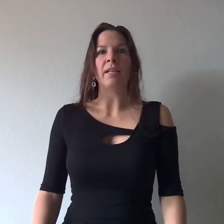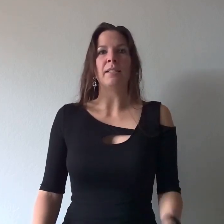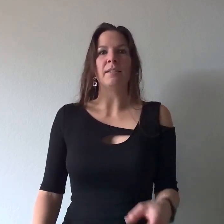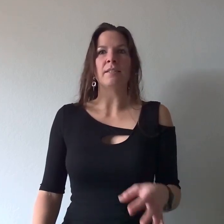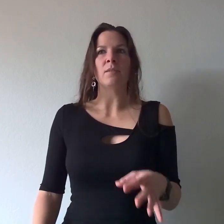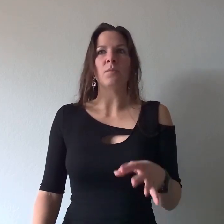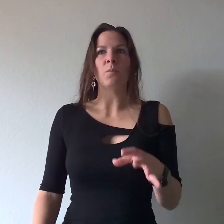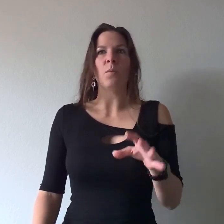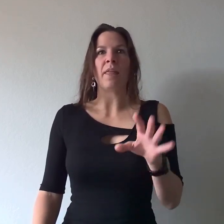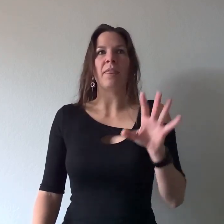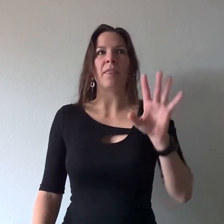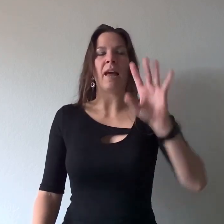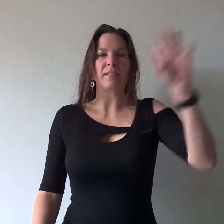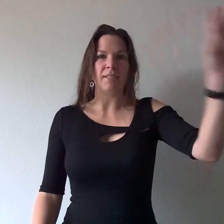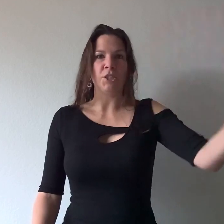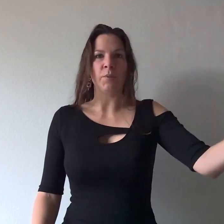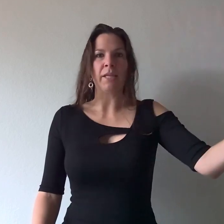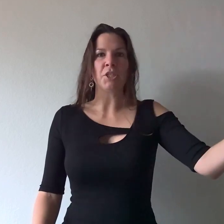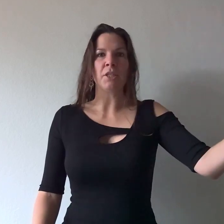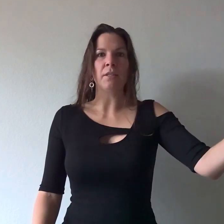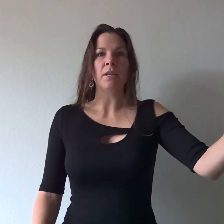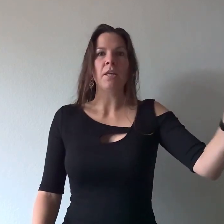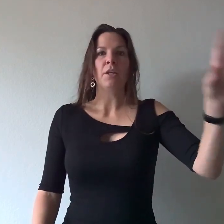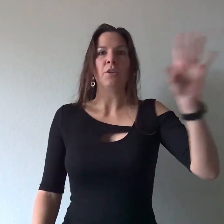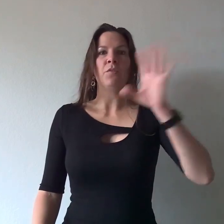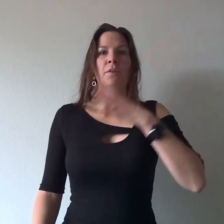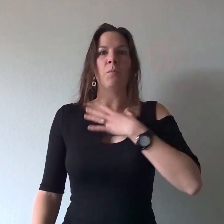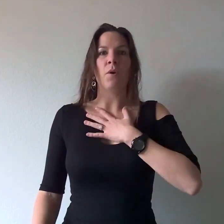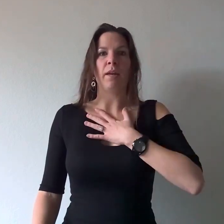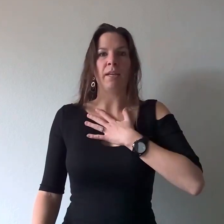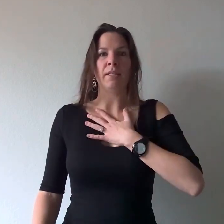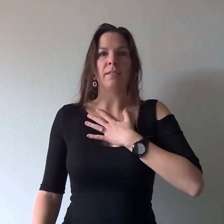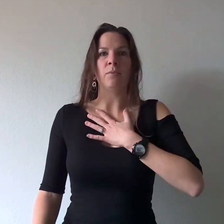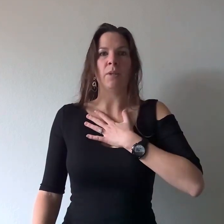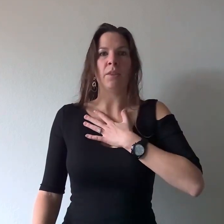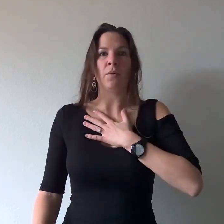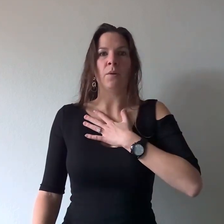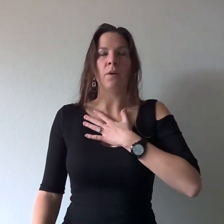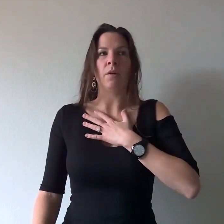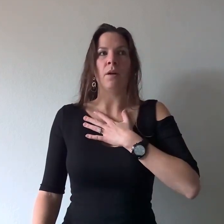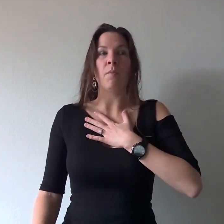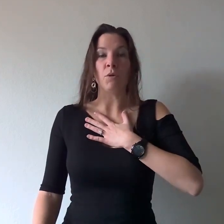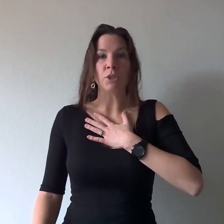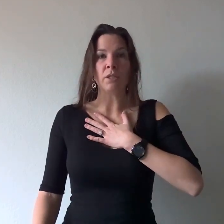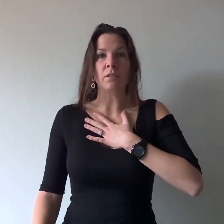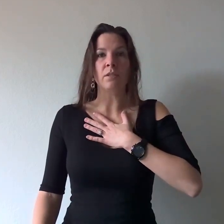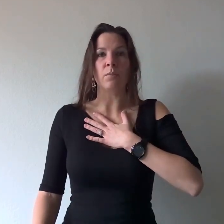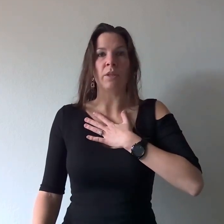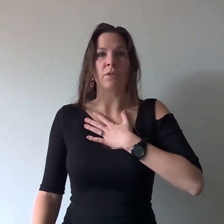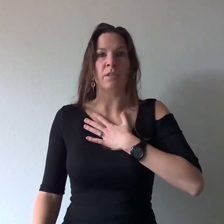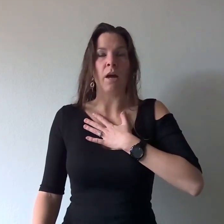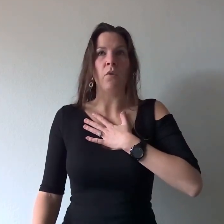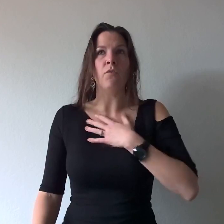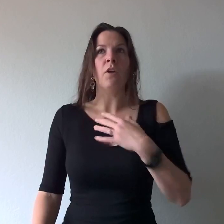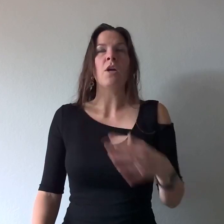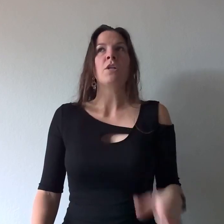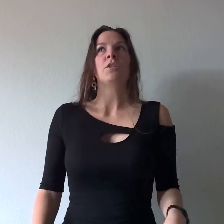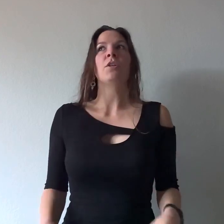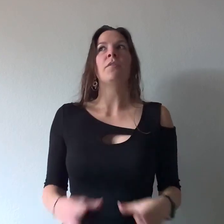ease with that situation you'll feel more at ease with your emotions with yourself so the